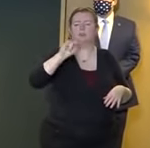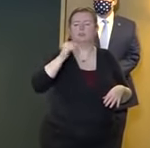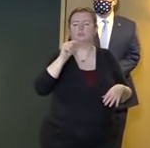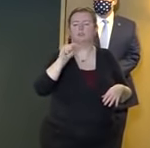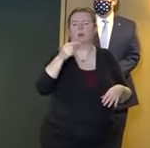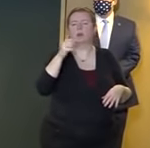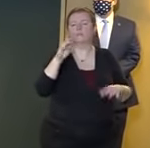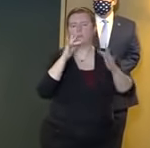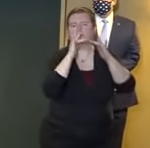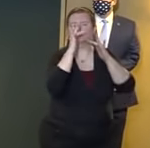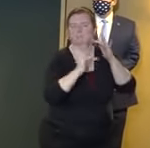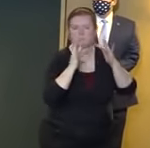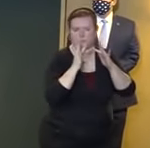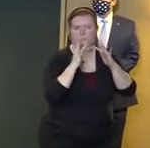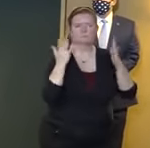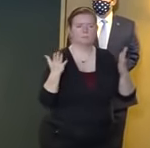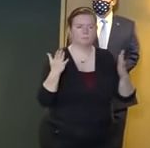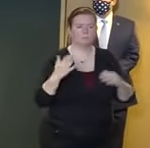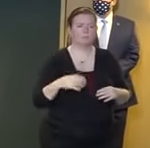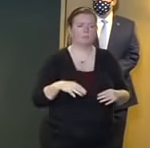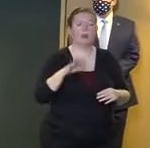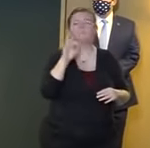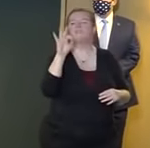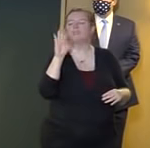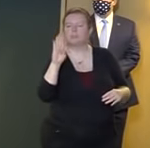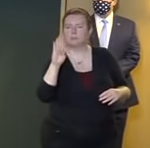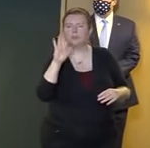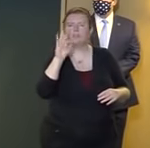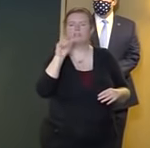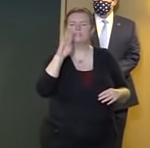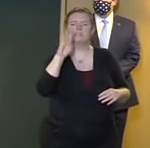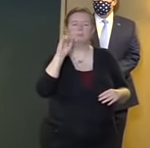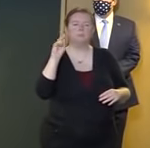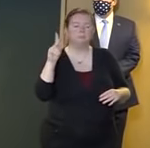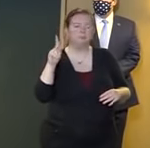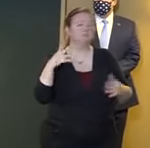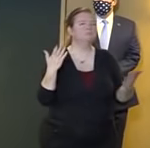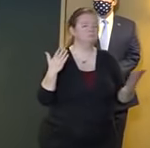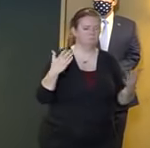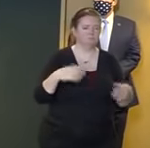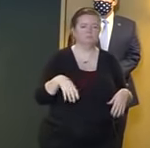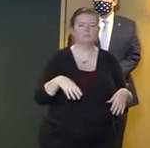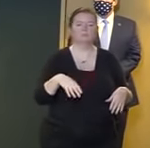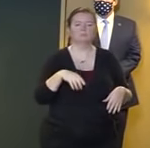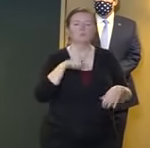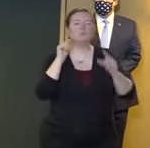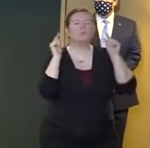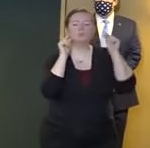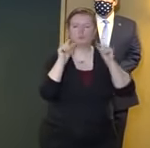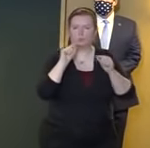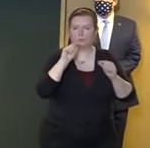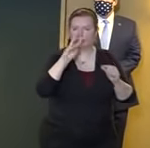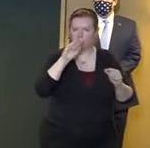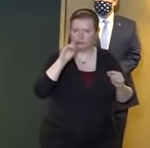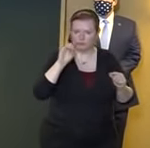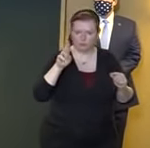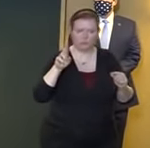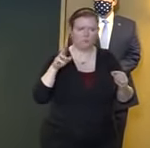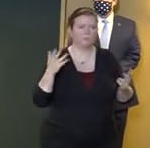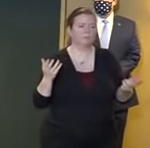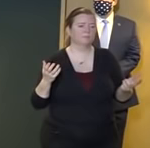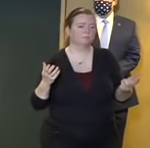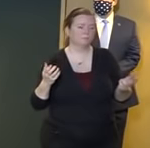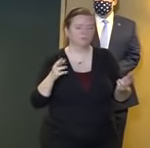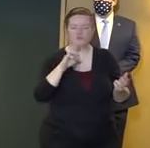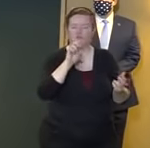channels on facebook at ready new jersey and on twitter and instagram each at ready nj again that's ready.nj.gov